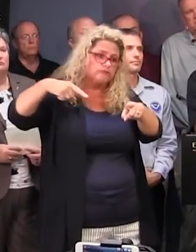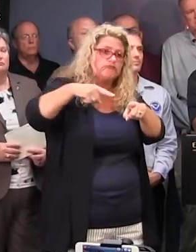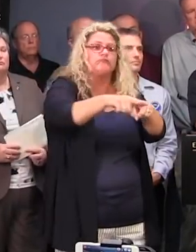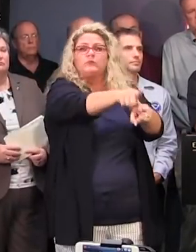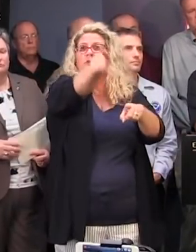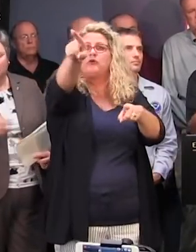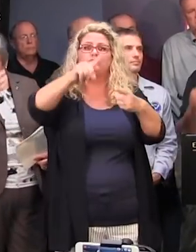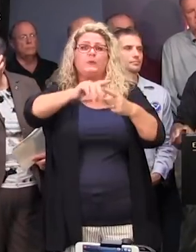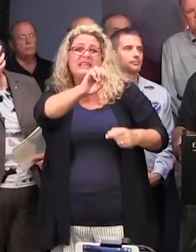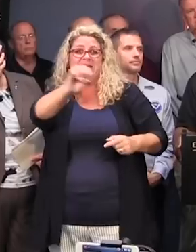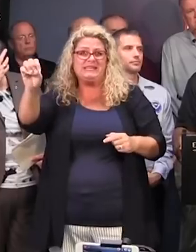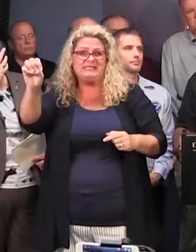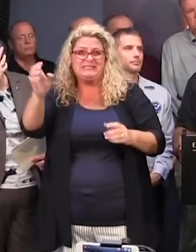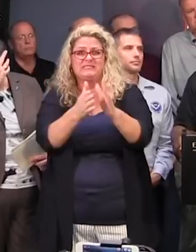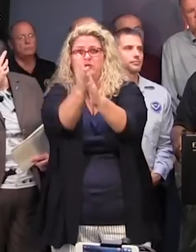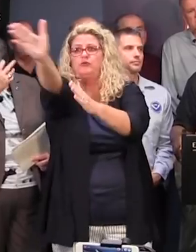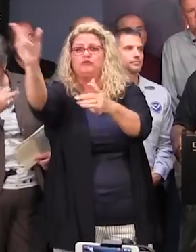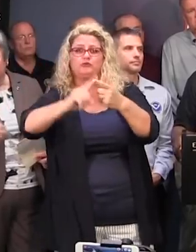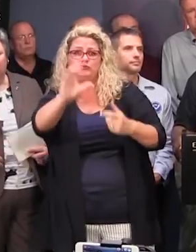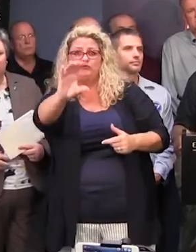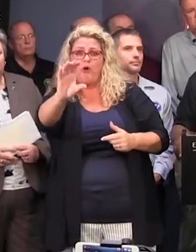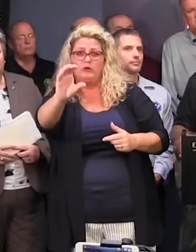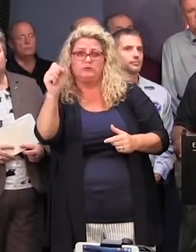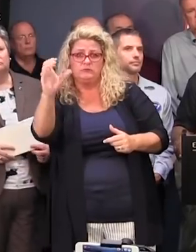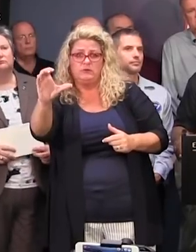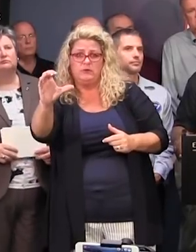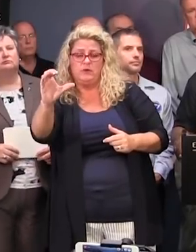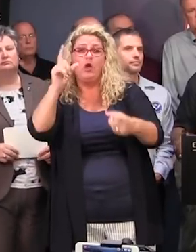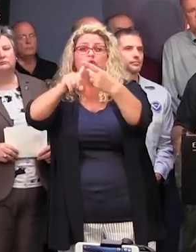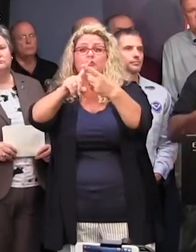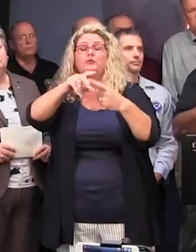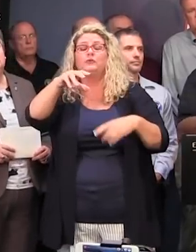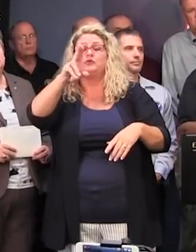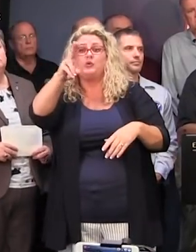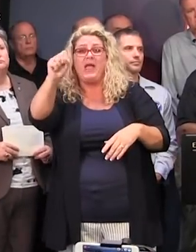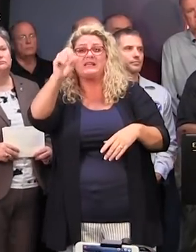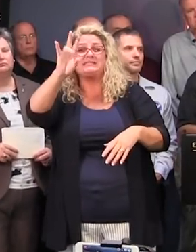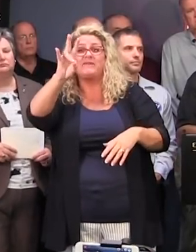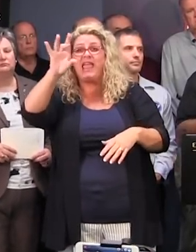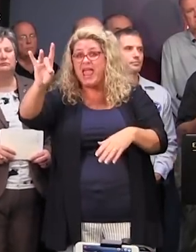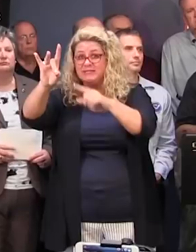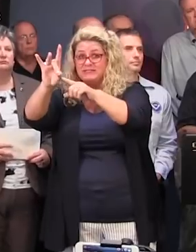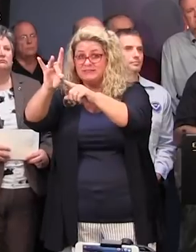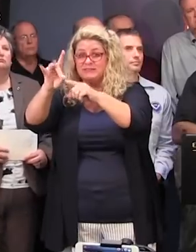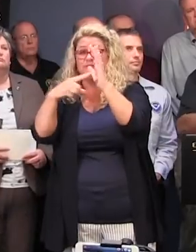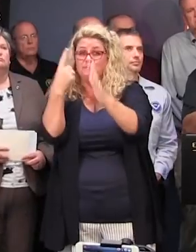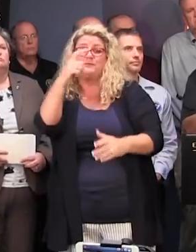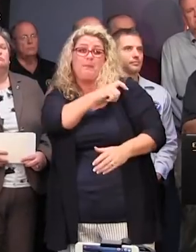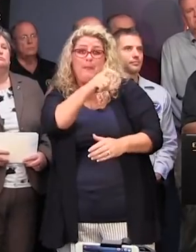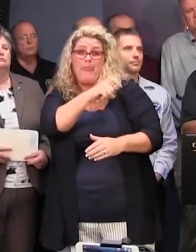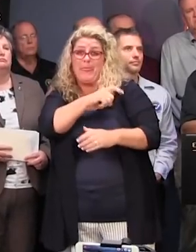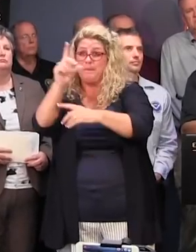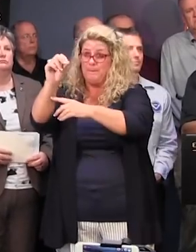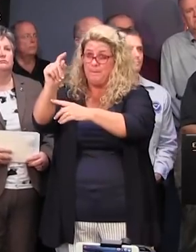to Charleston. As we approach the U.S. 78 interchange, once the troopers and the DOT officials